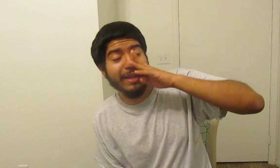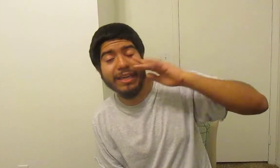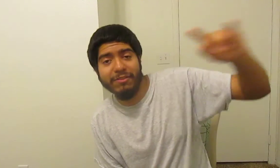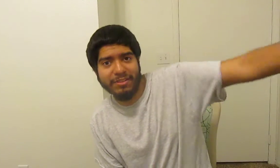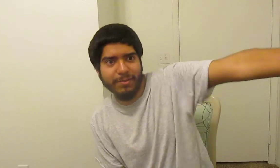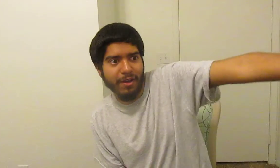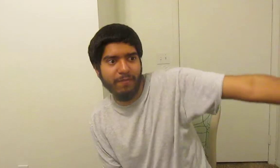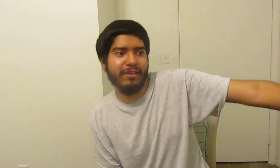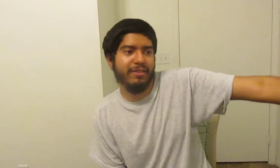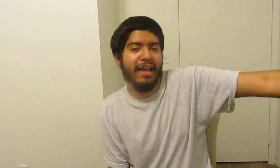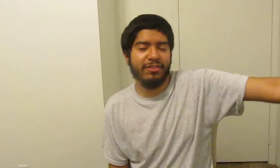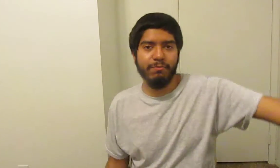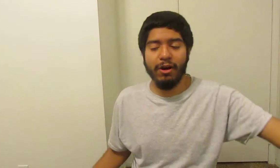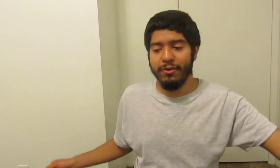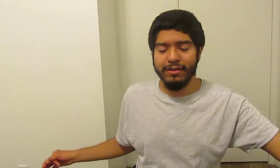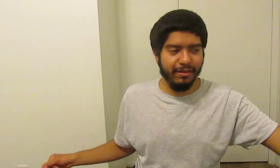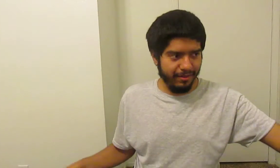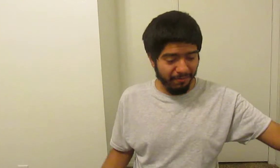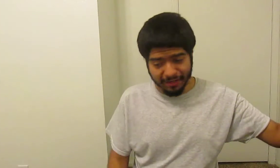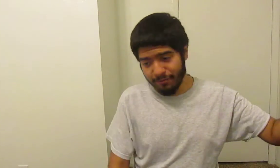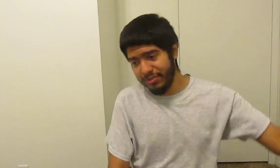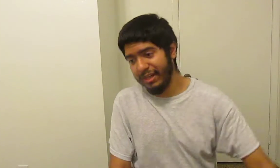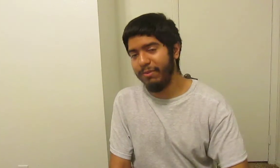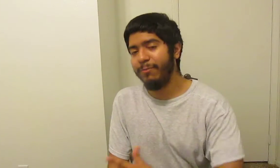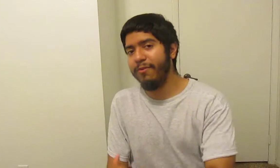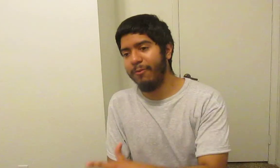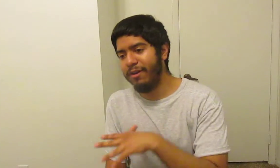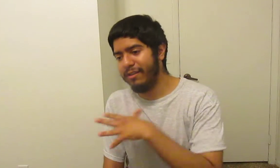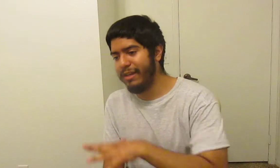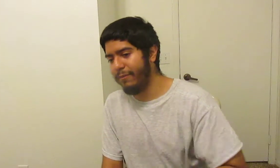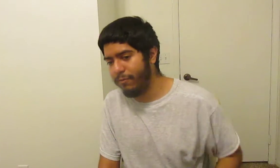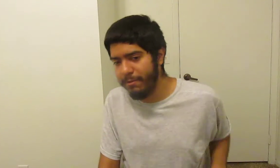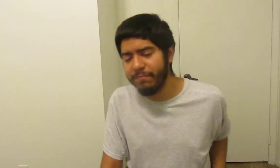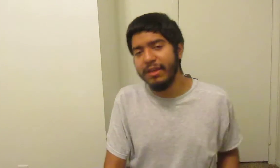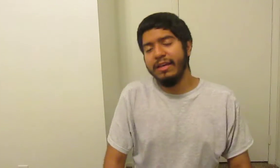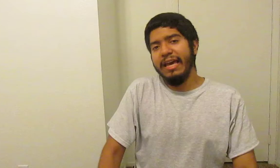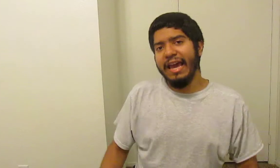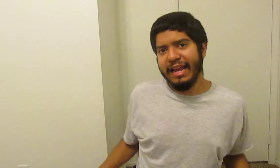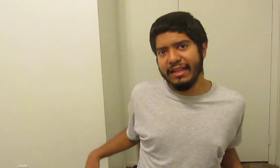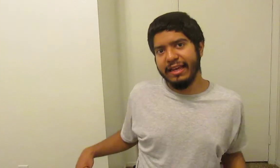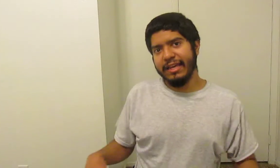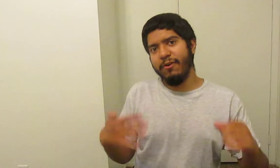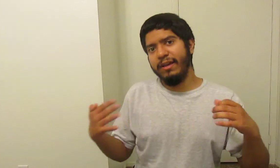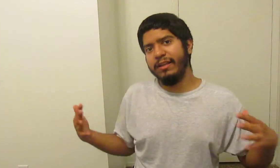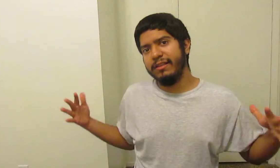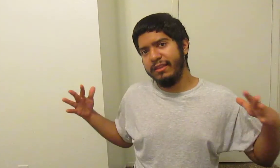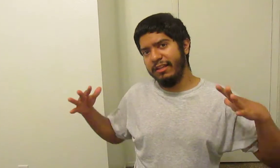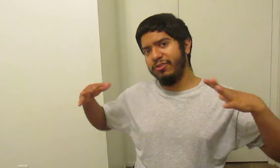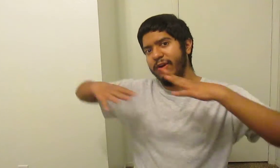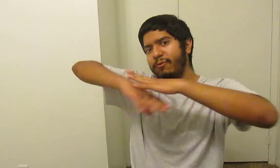like how it sets up the conflict because he actually borrowed the money from shady people that want to collect it from him. And I like how they intertwine it